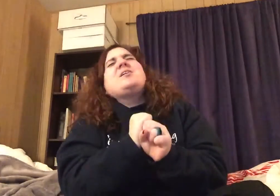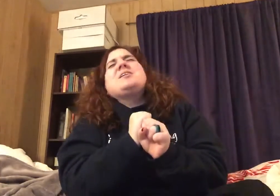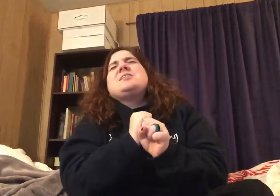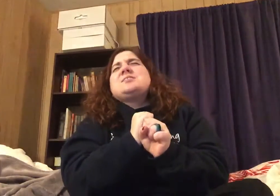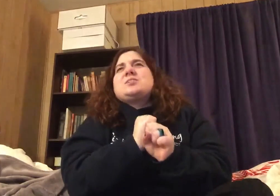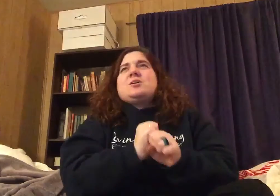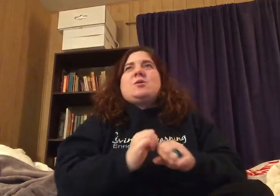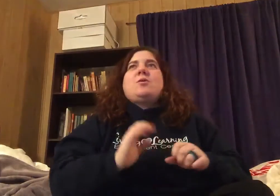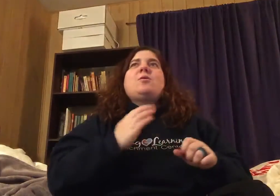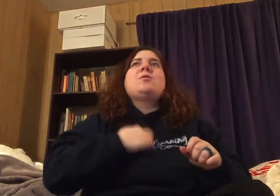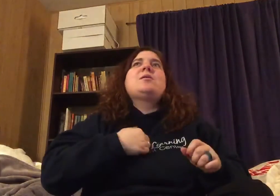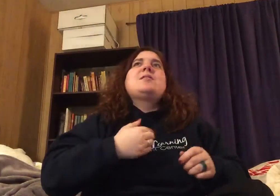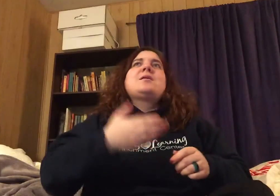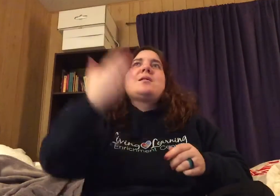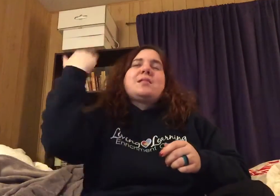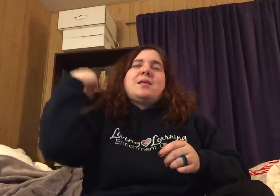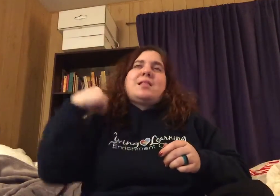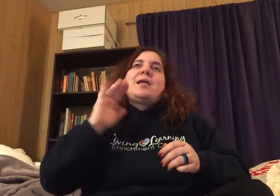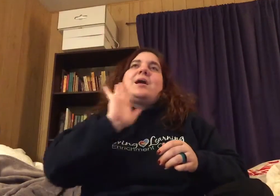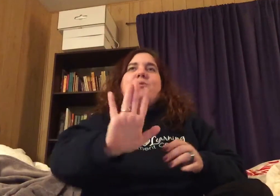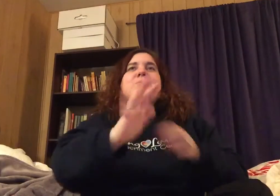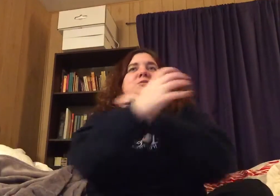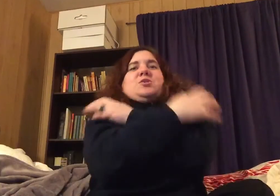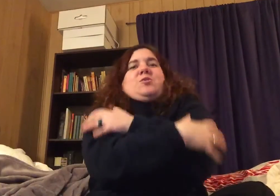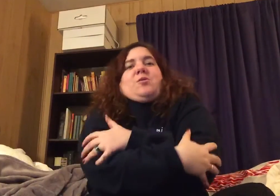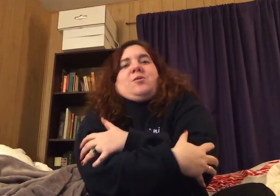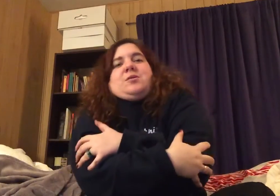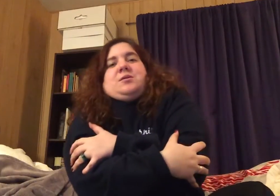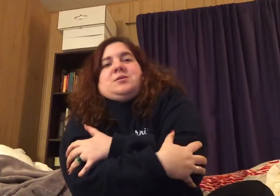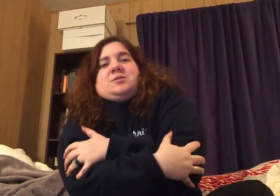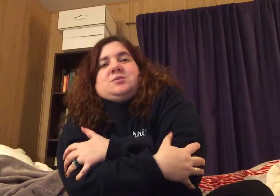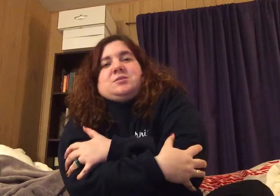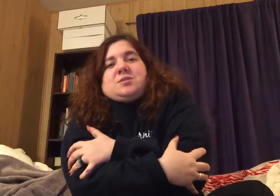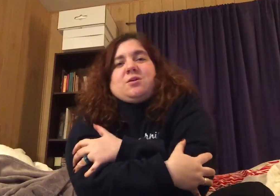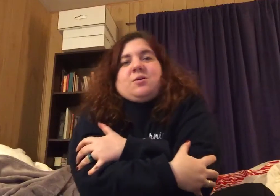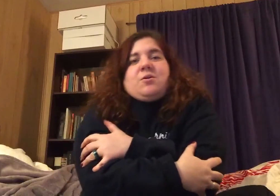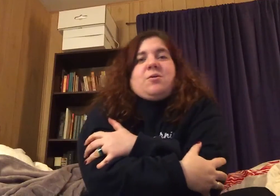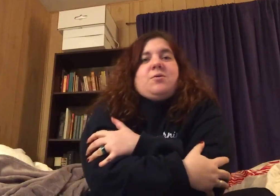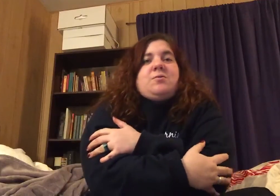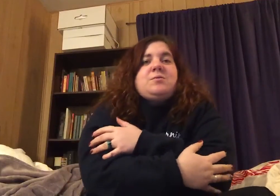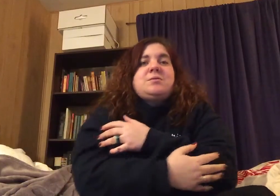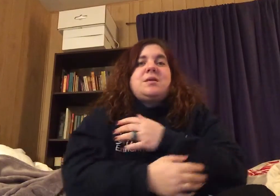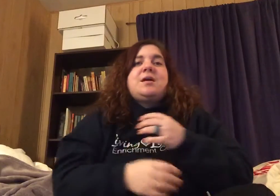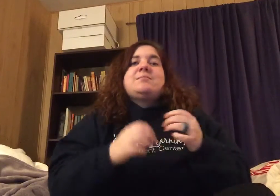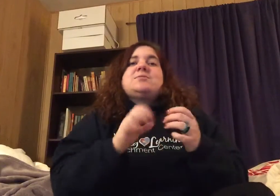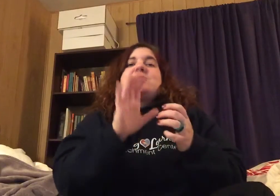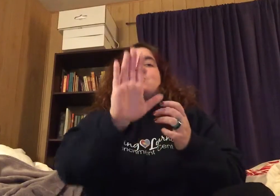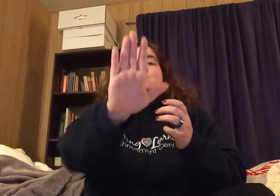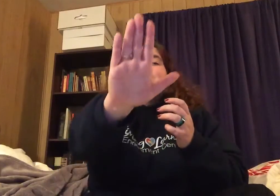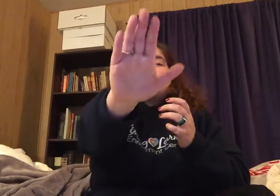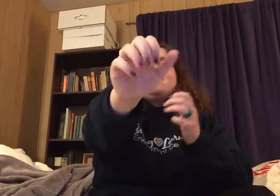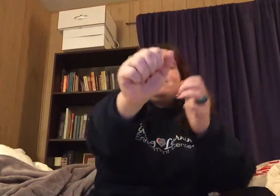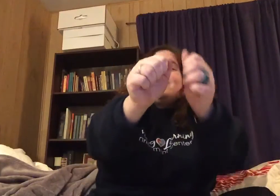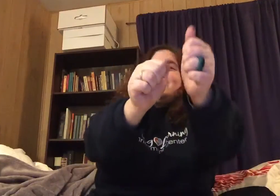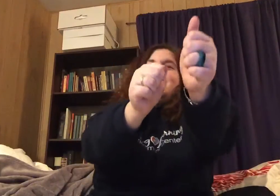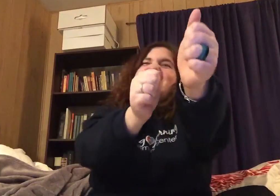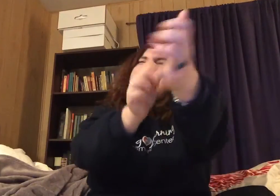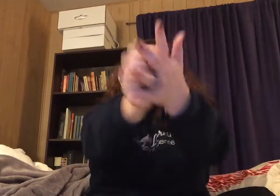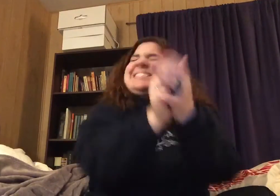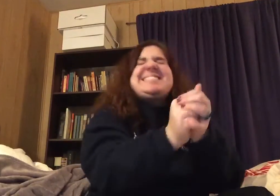to hold I was yours to hold I'm stretching but you're just